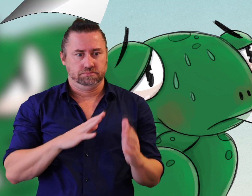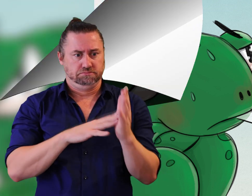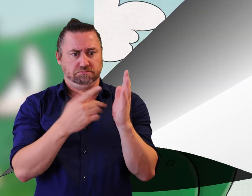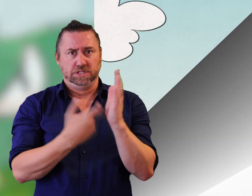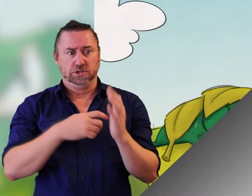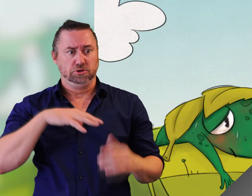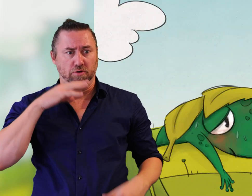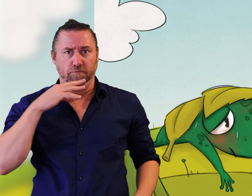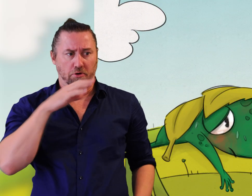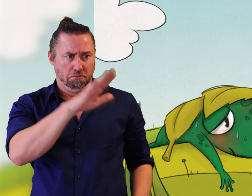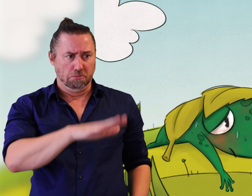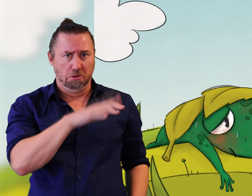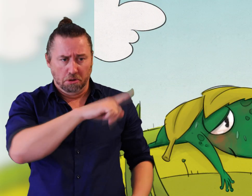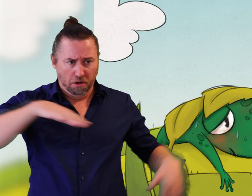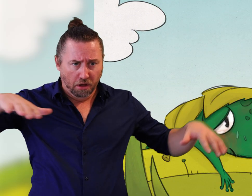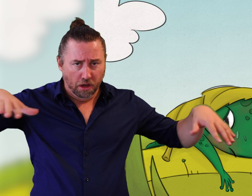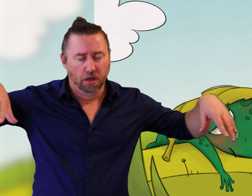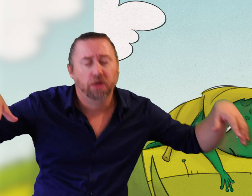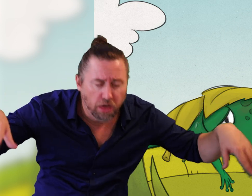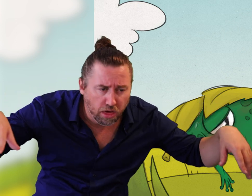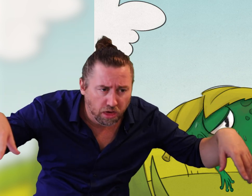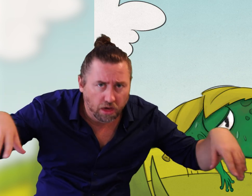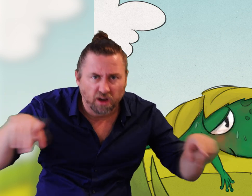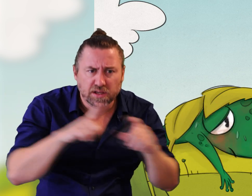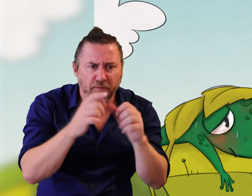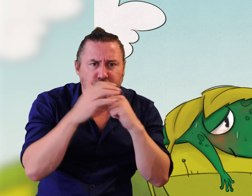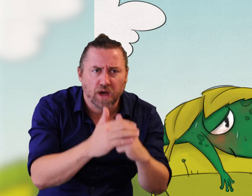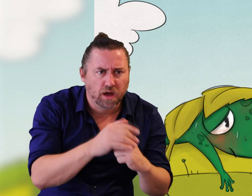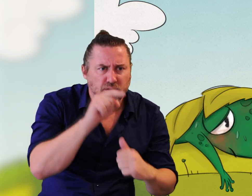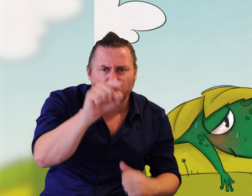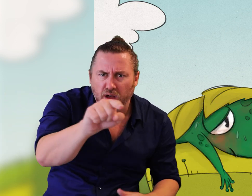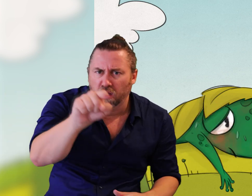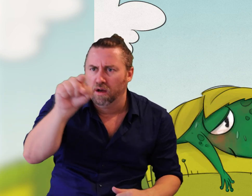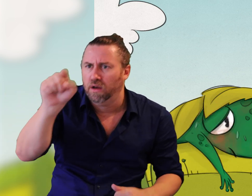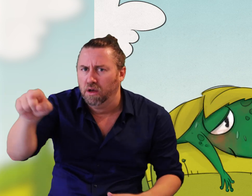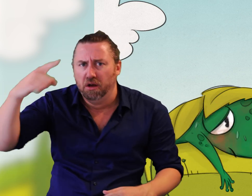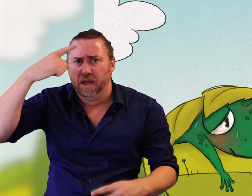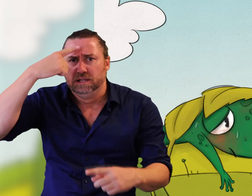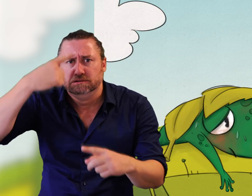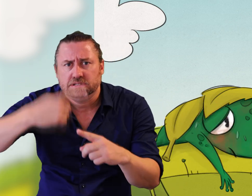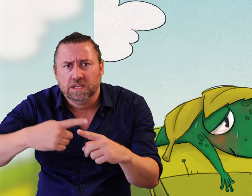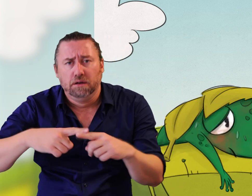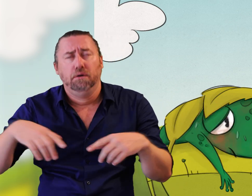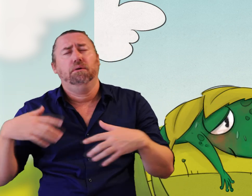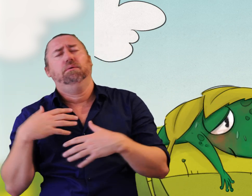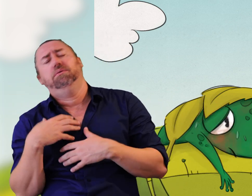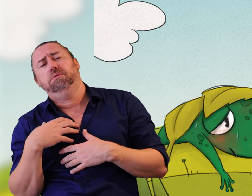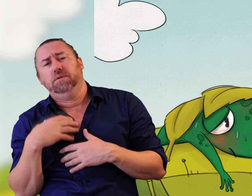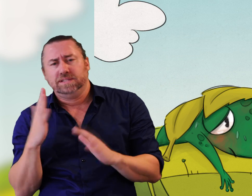Frog. Mr Frog had to lie down. Lots of their friends were sick too and had to